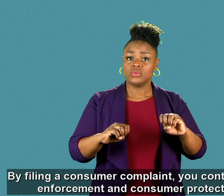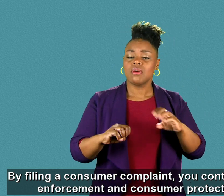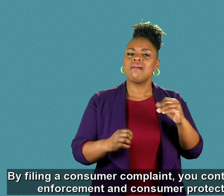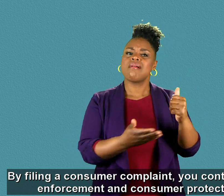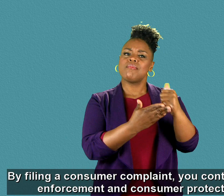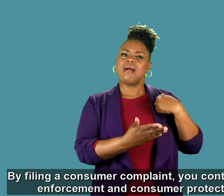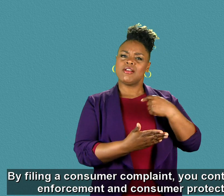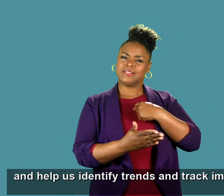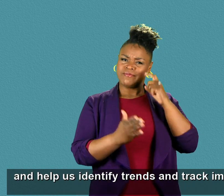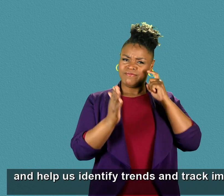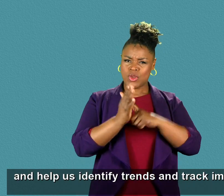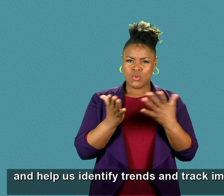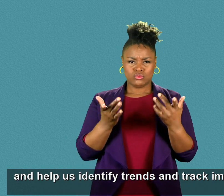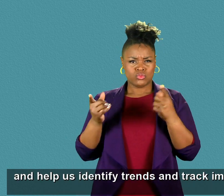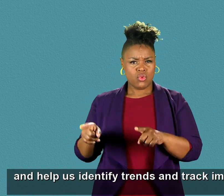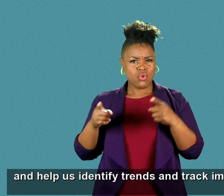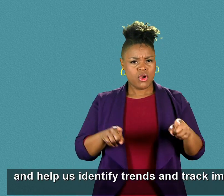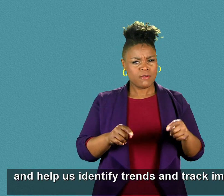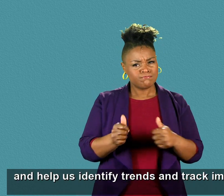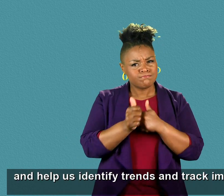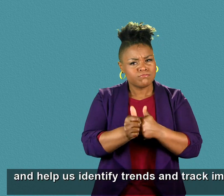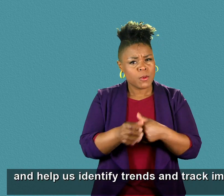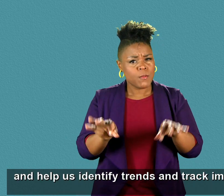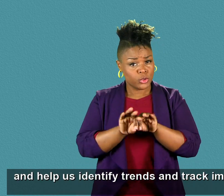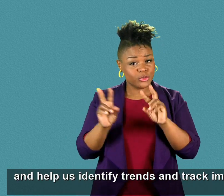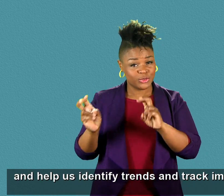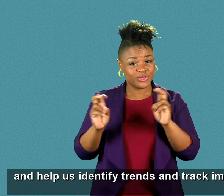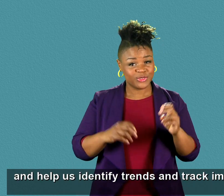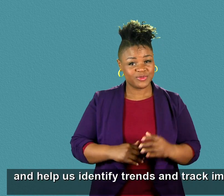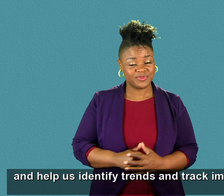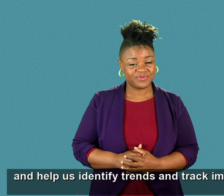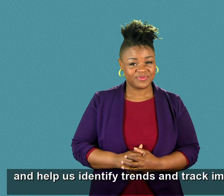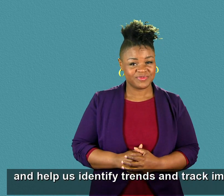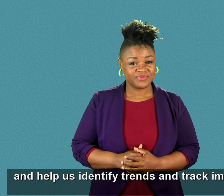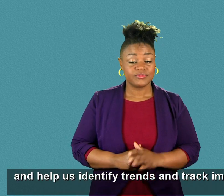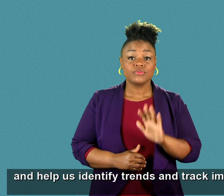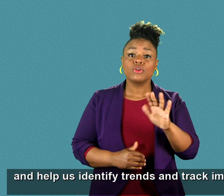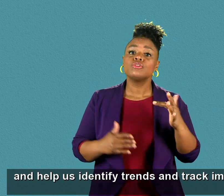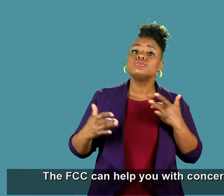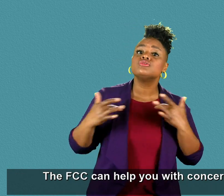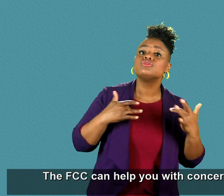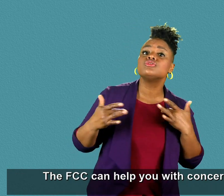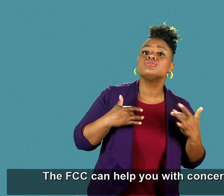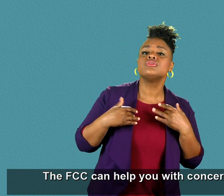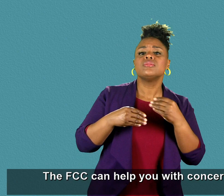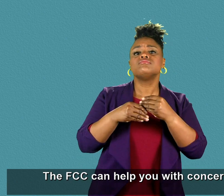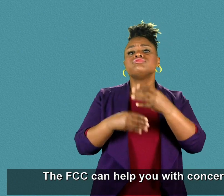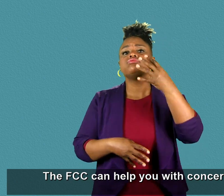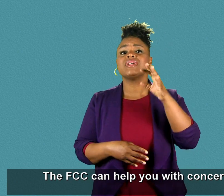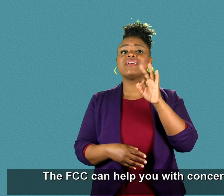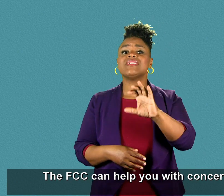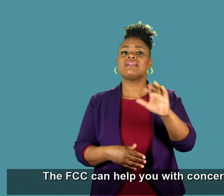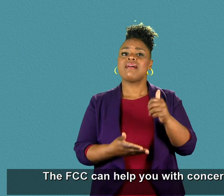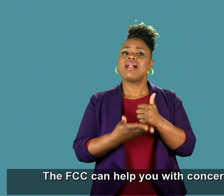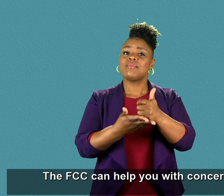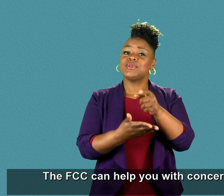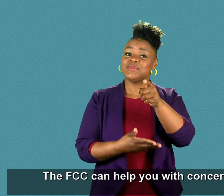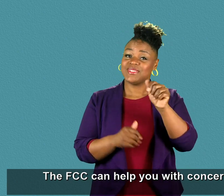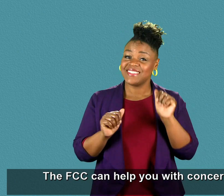efforts and help us identify trends and track important issues. The FCC can help you with concerns